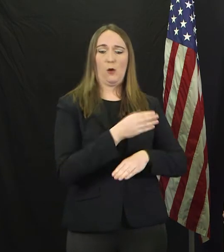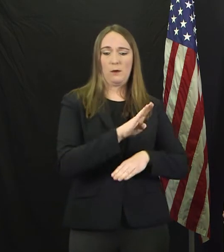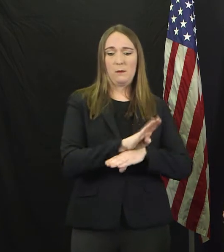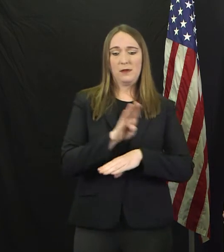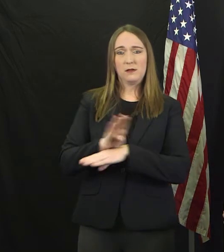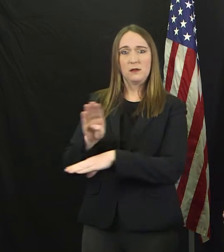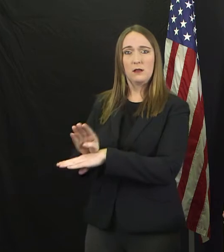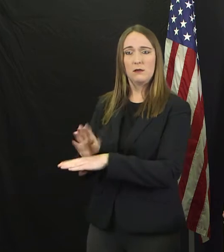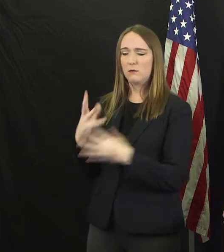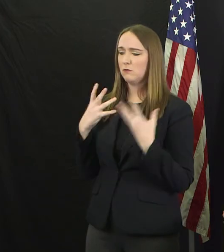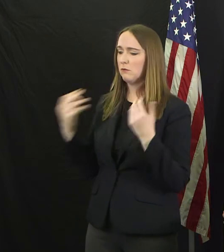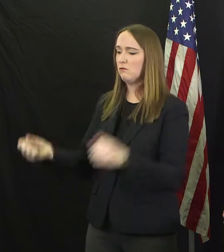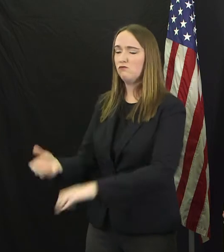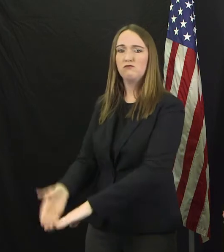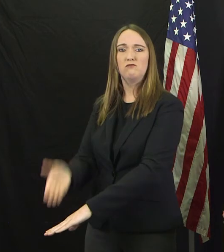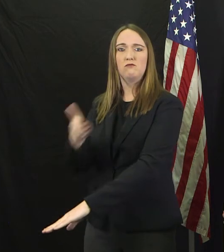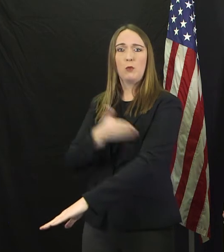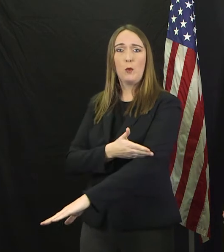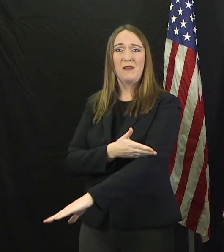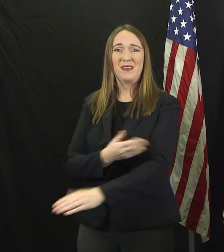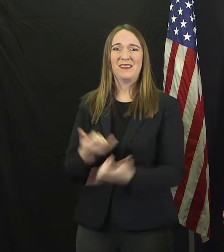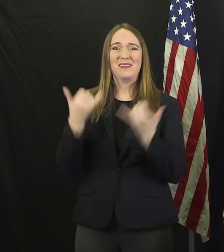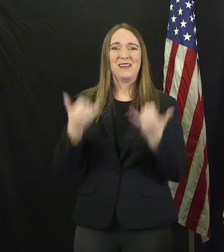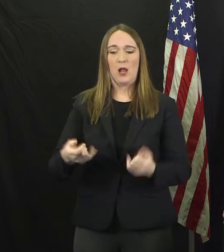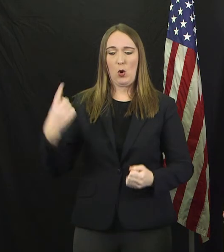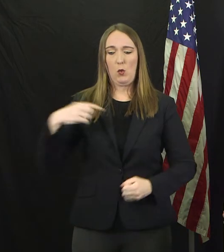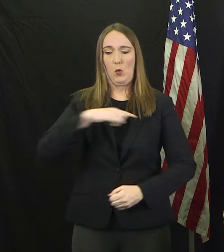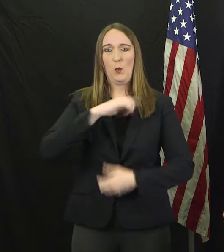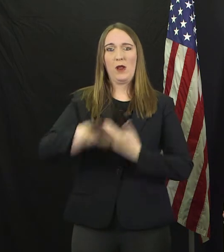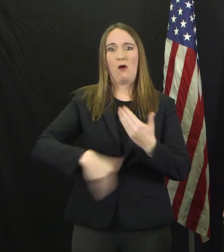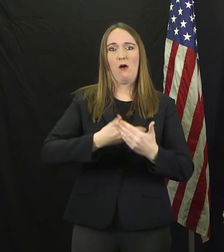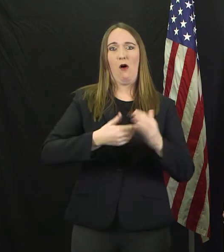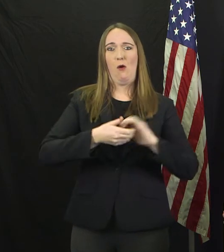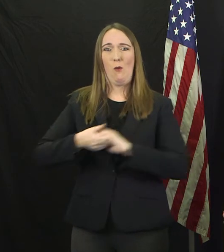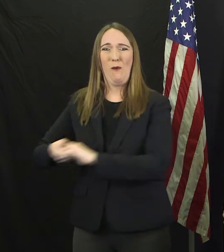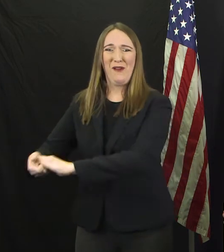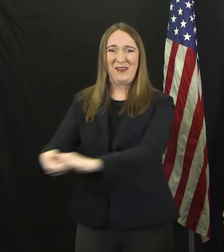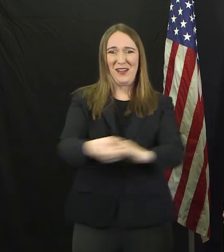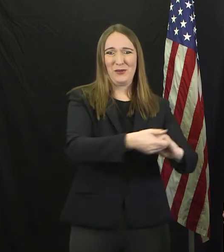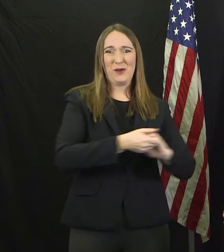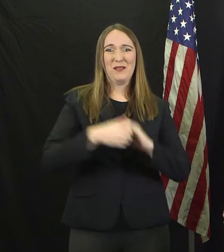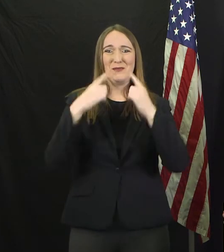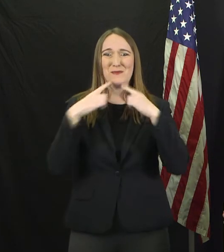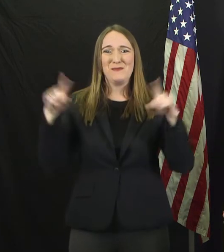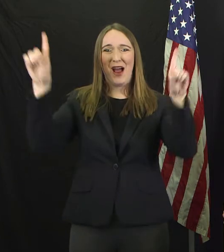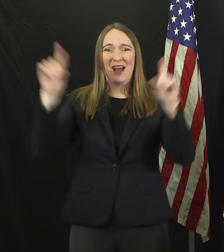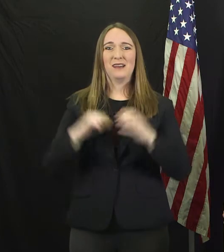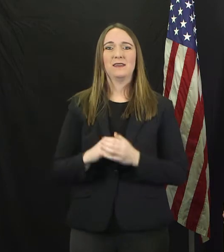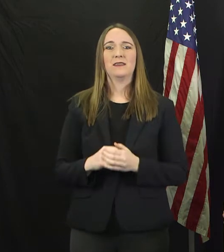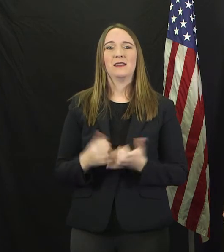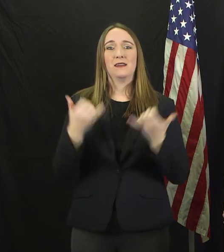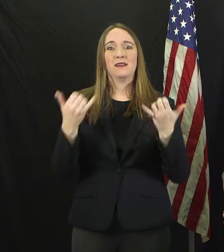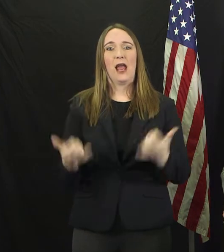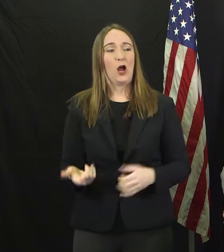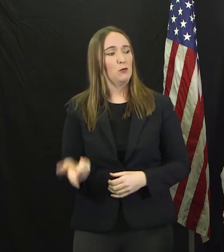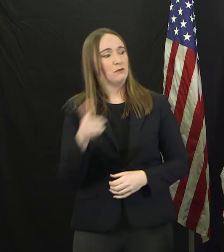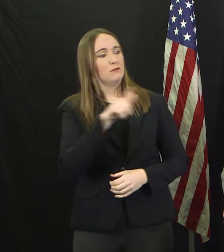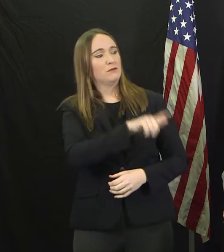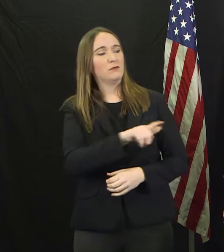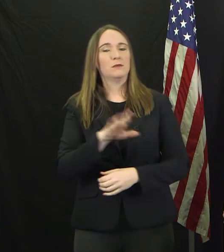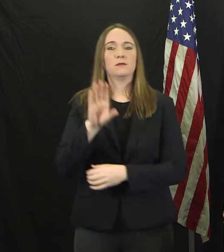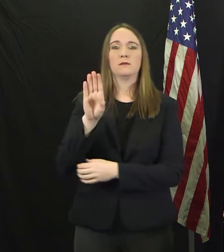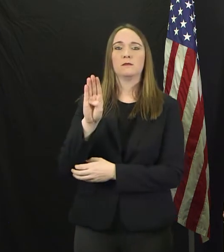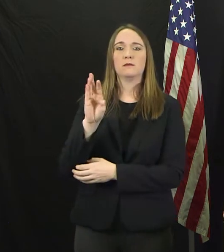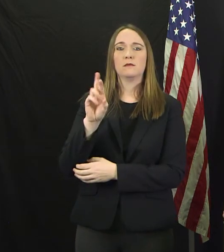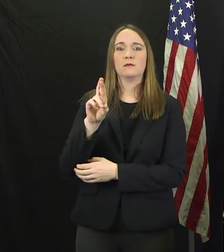stronger community partners during this time. On that note, I'd like for Brandon Bennett to come back. He's been with us this